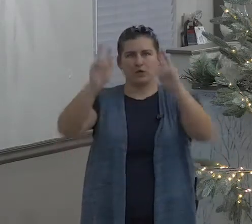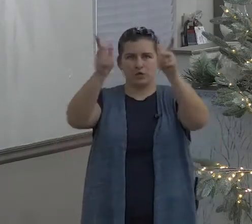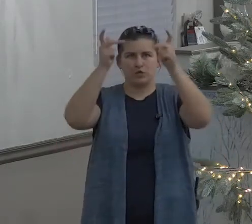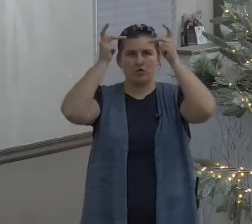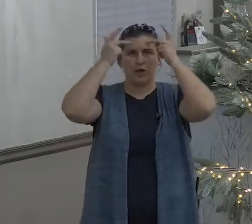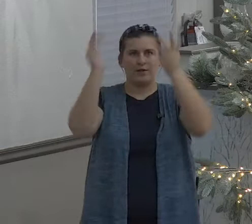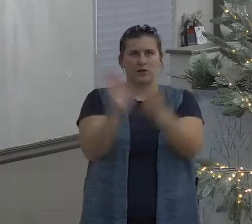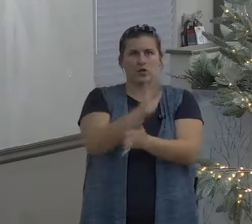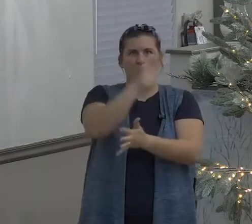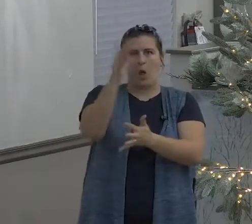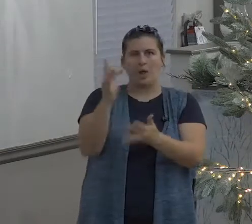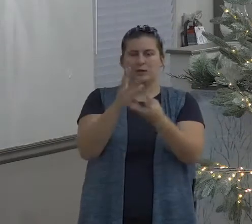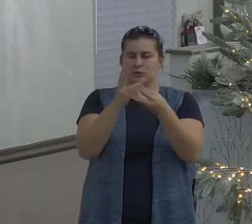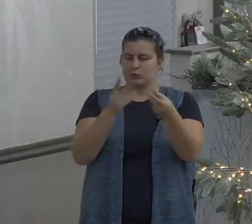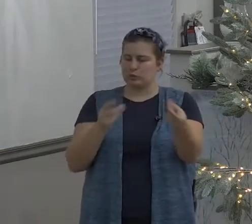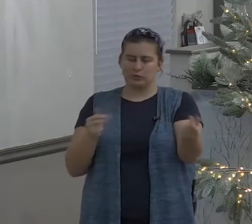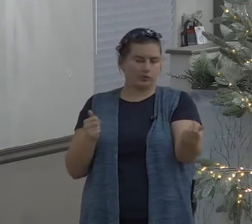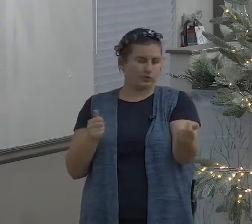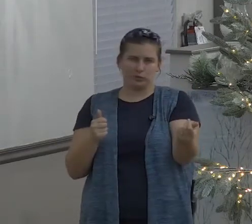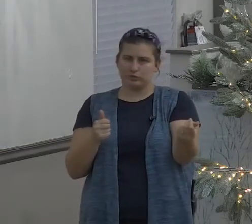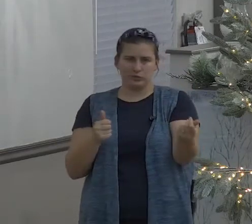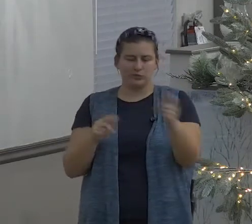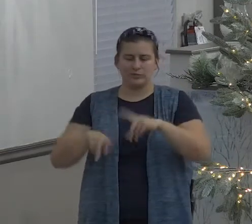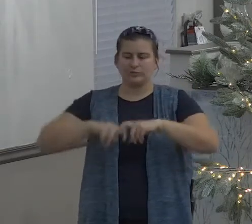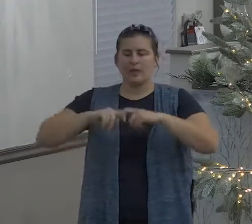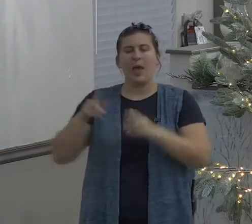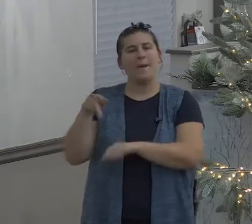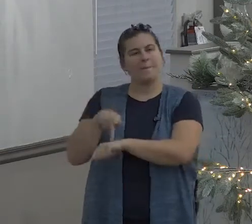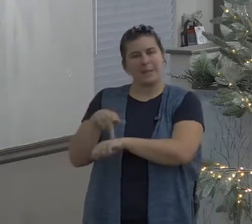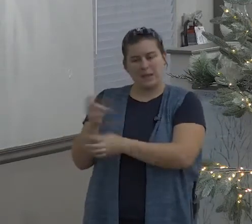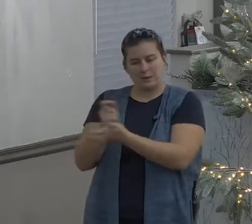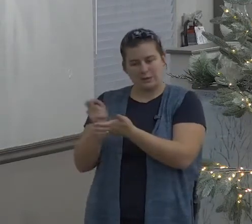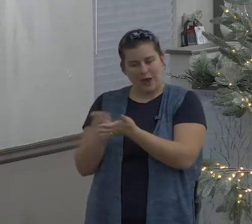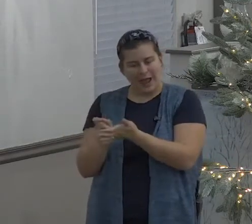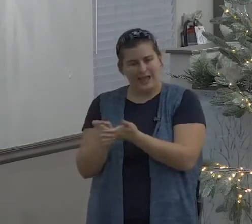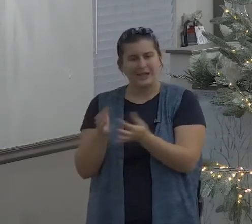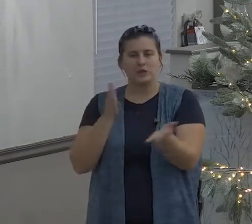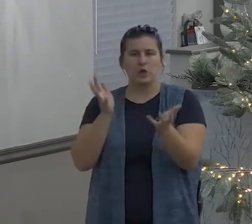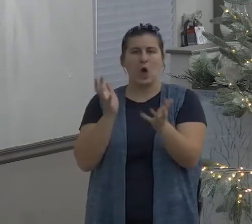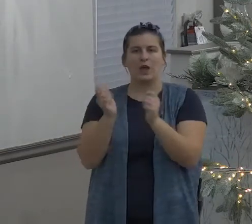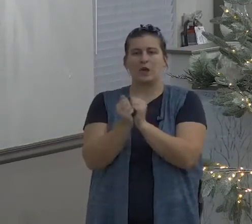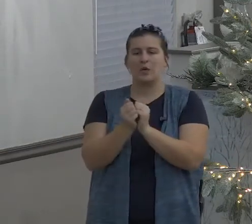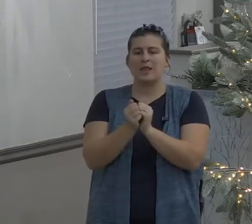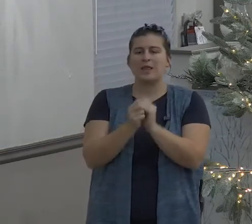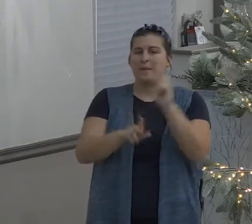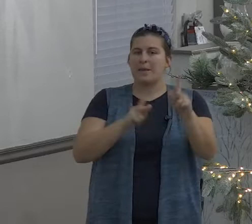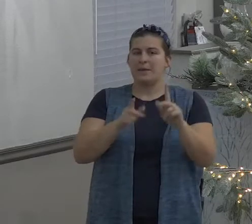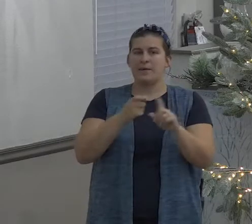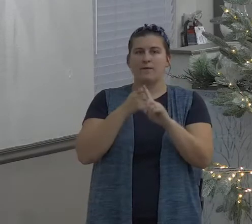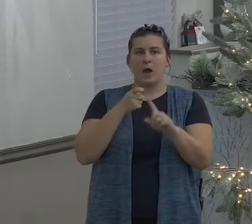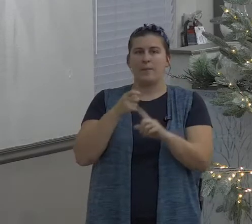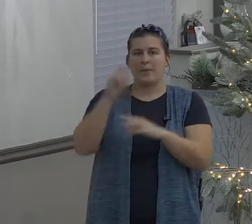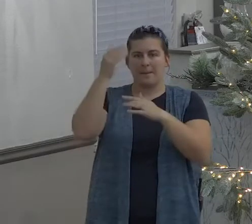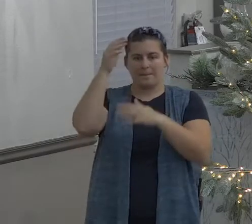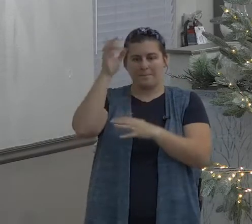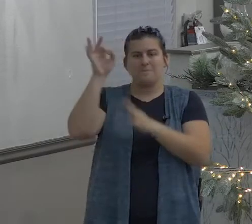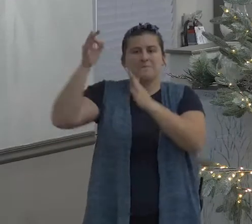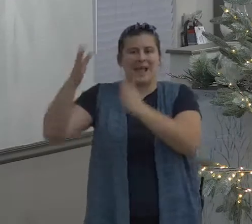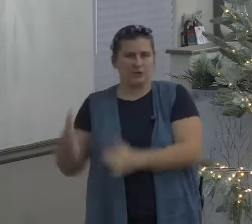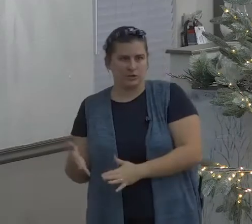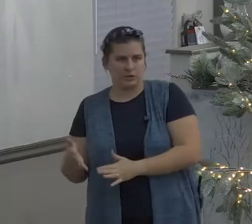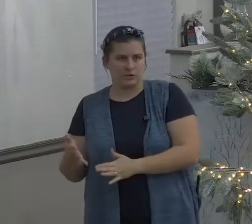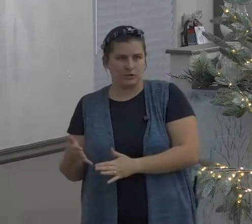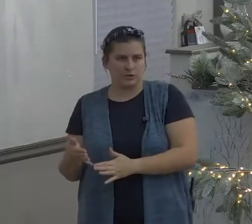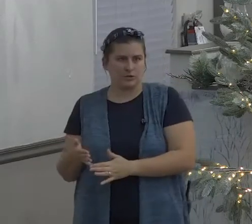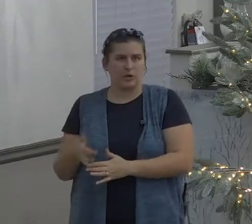chapter five verse four the Bible says and when the chief shepherd shall appear ye shall receive a crown of